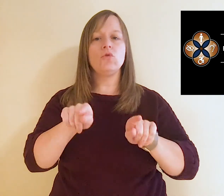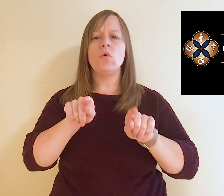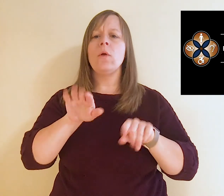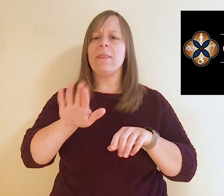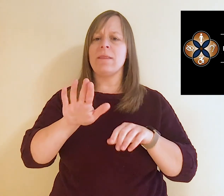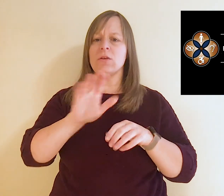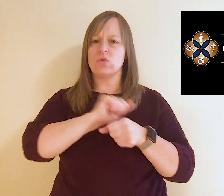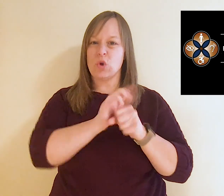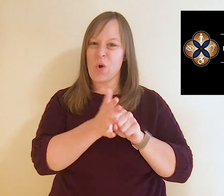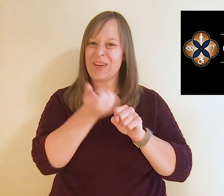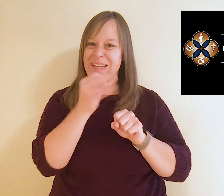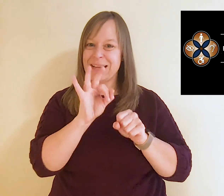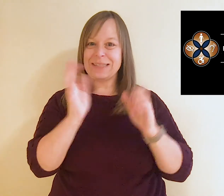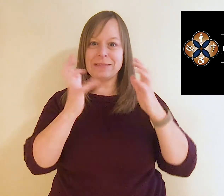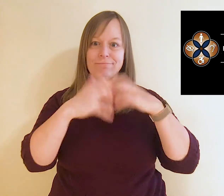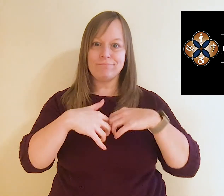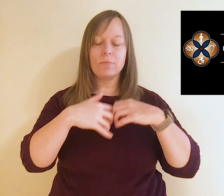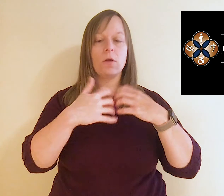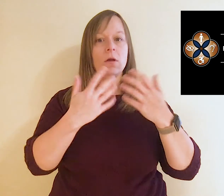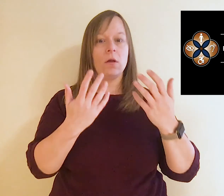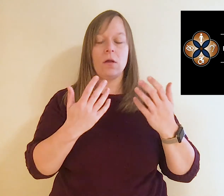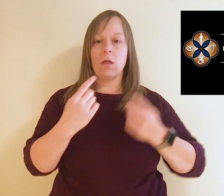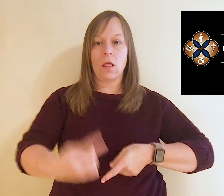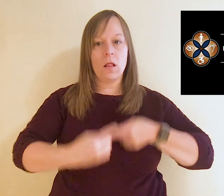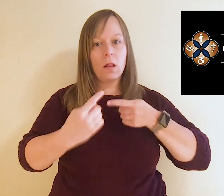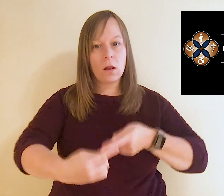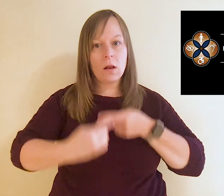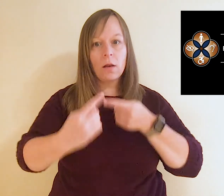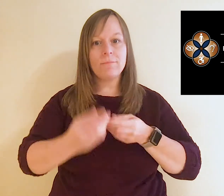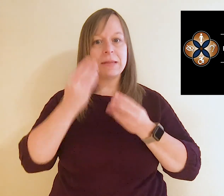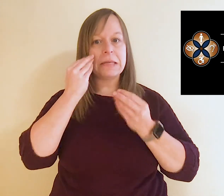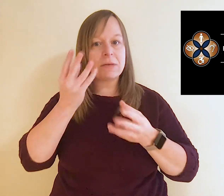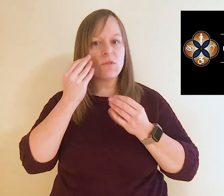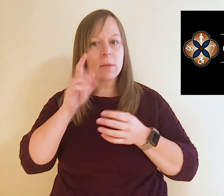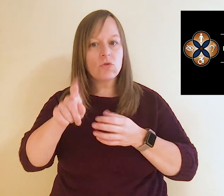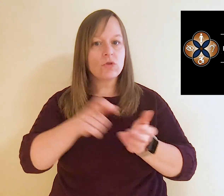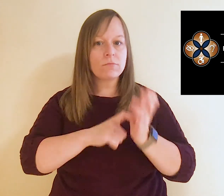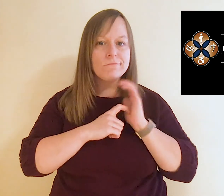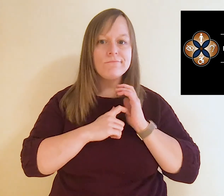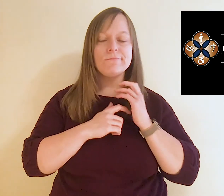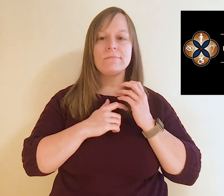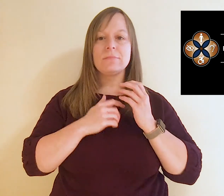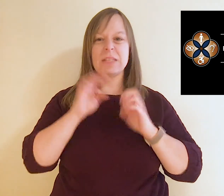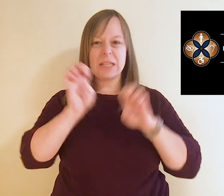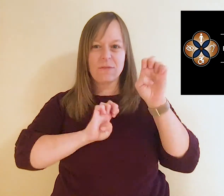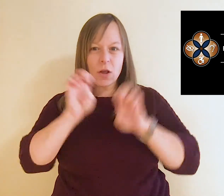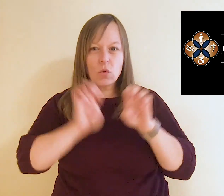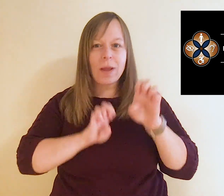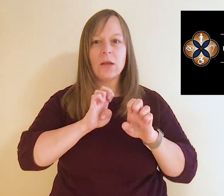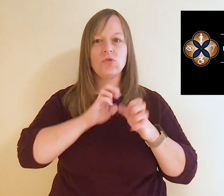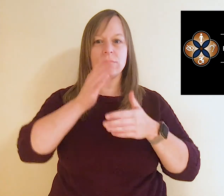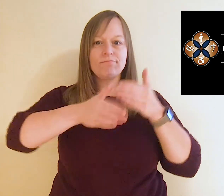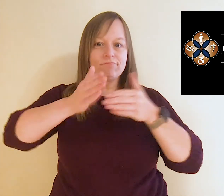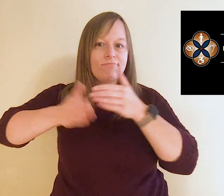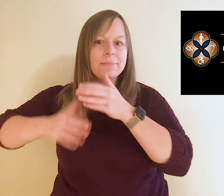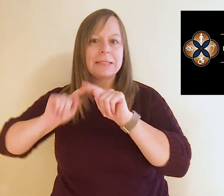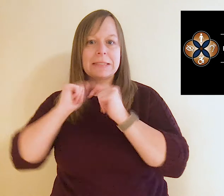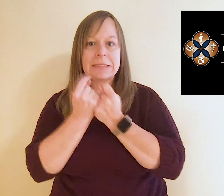during this COVID-19 shutdown, it may be hard to get the information and evaluations that the